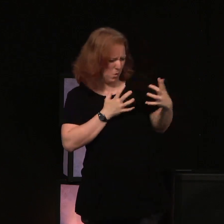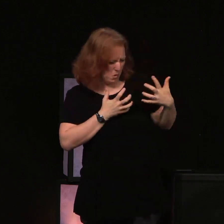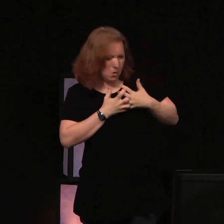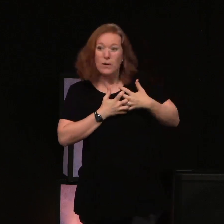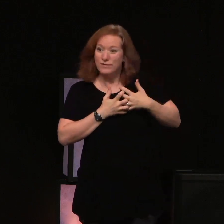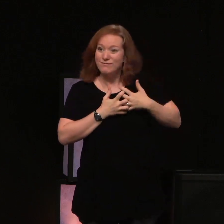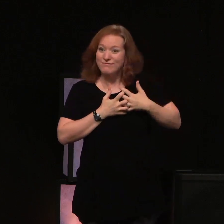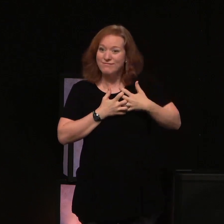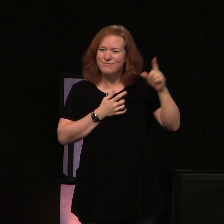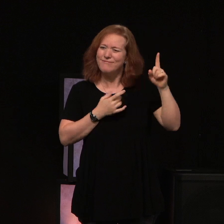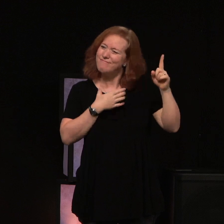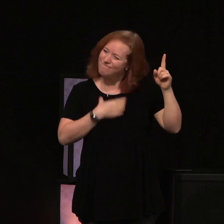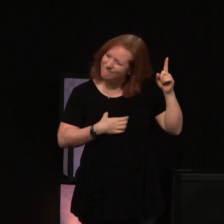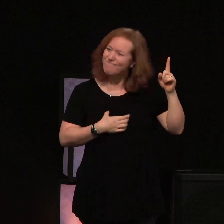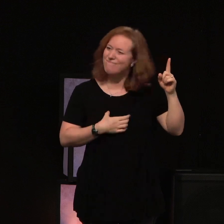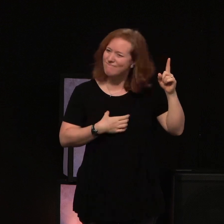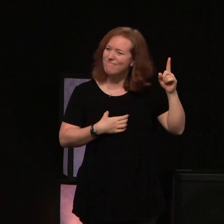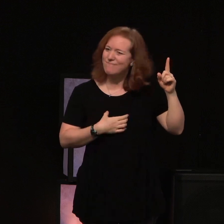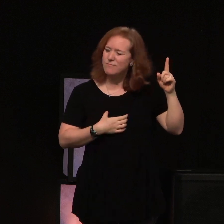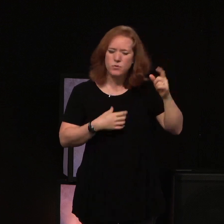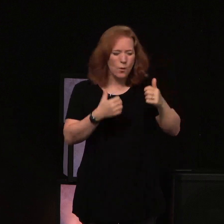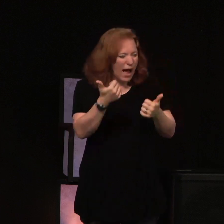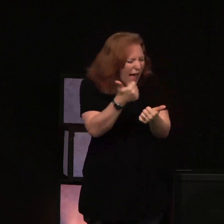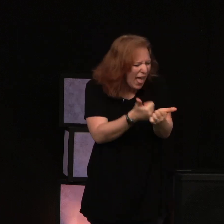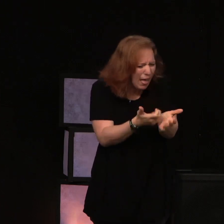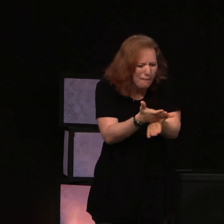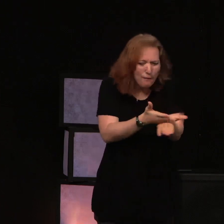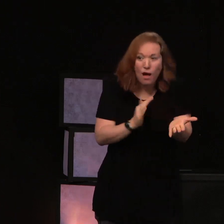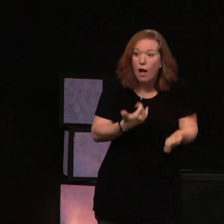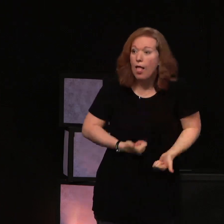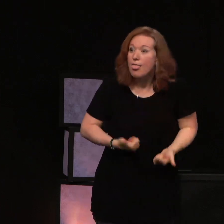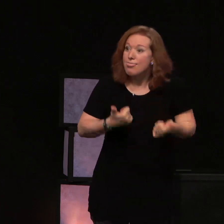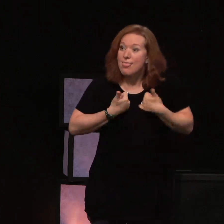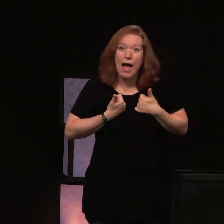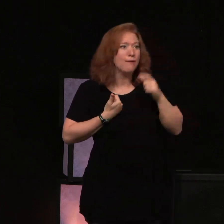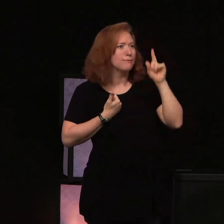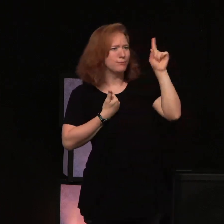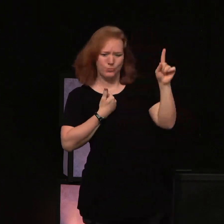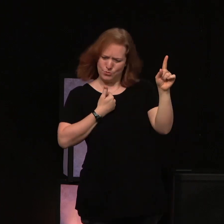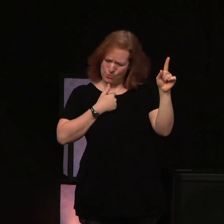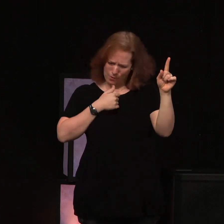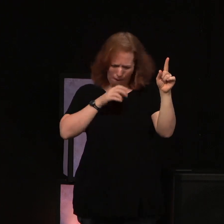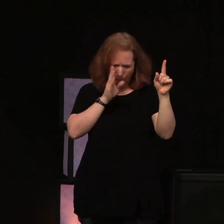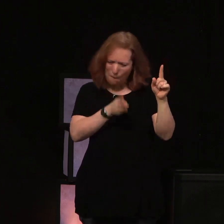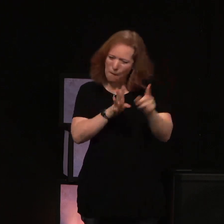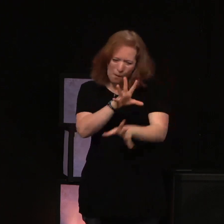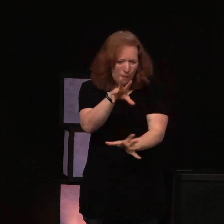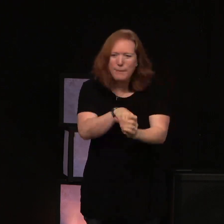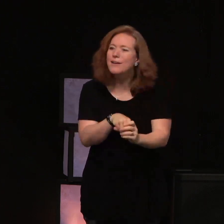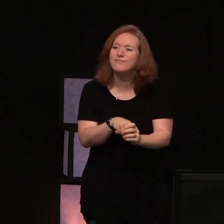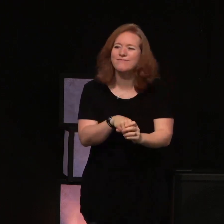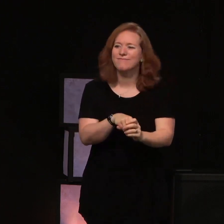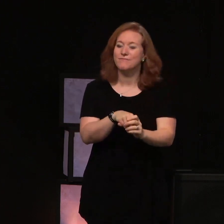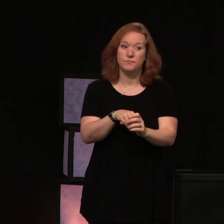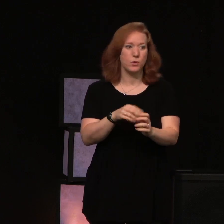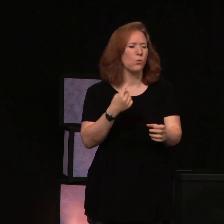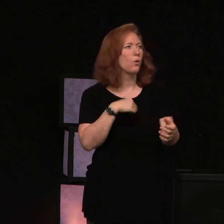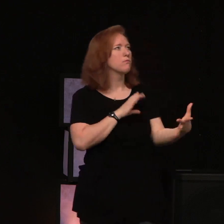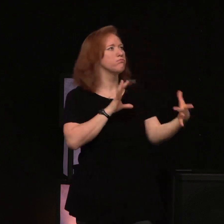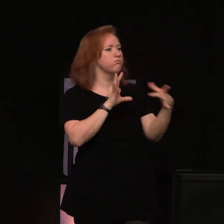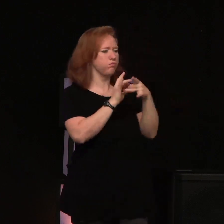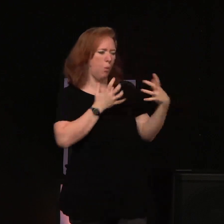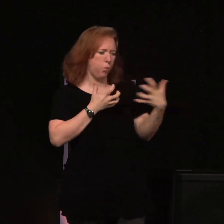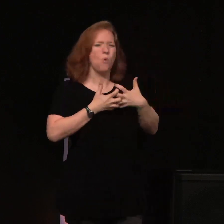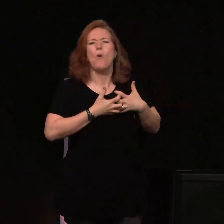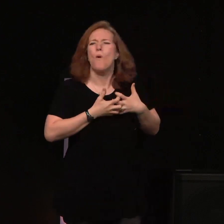every little part of our life is he's right in the middle of it. That we're connected. We're